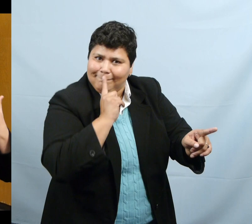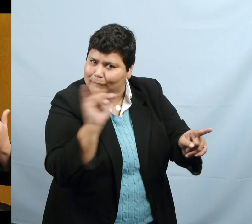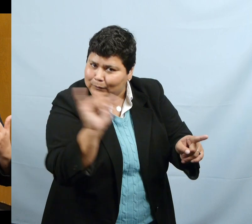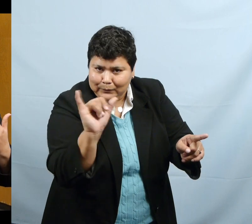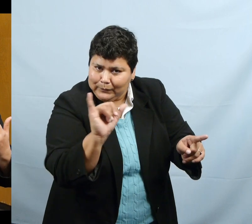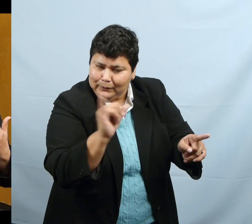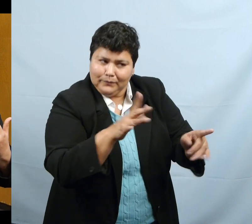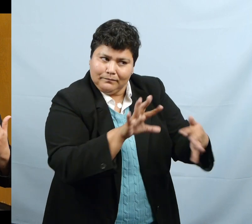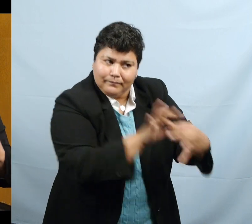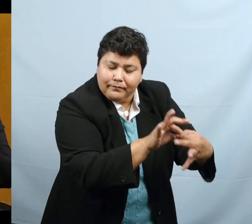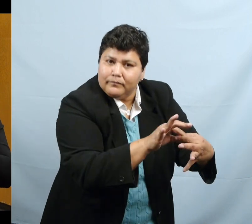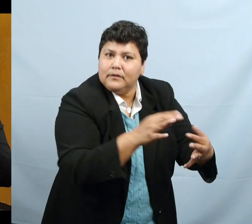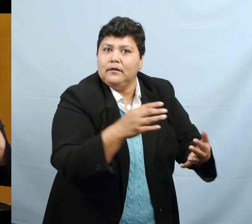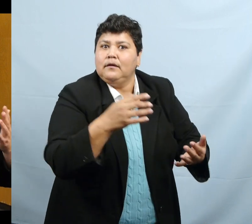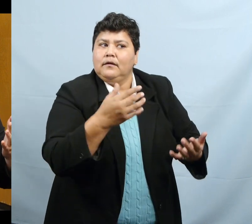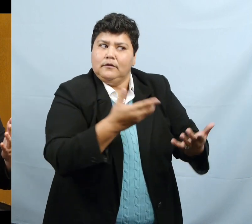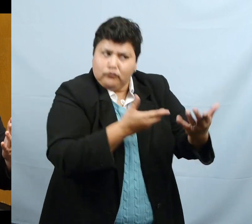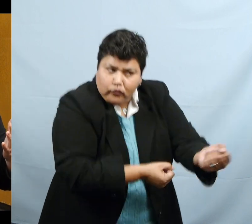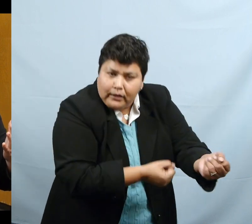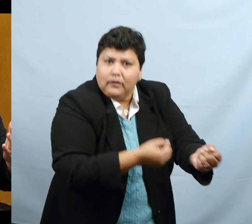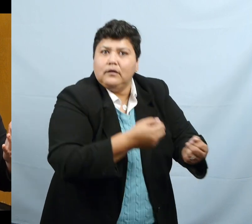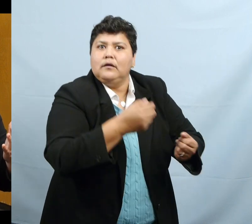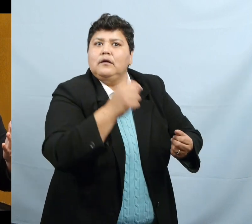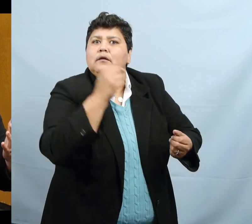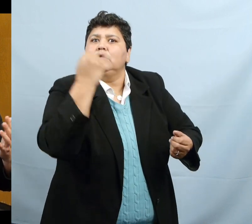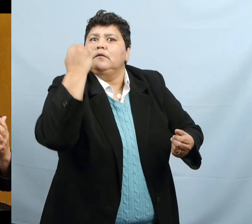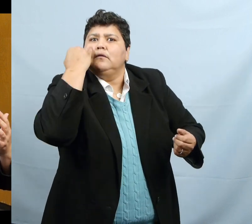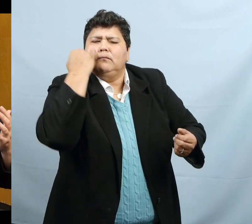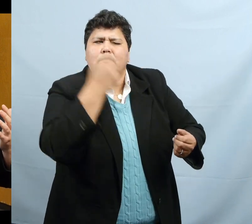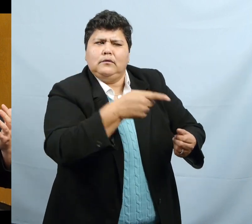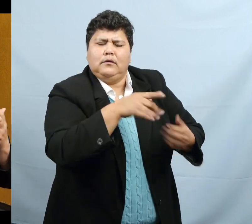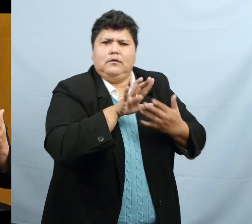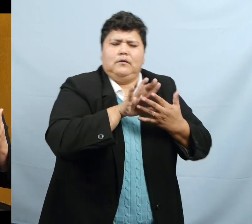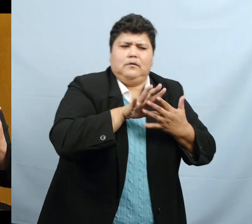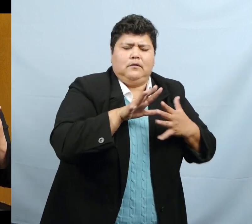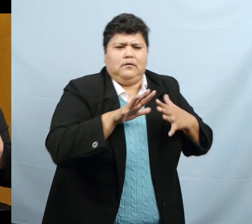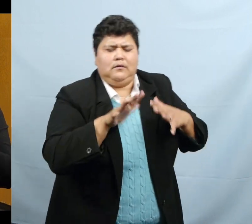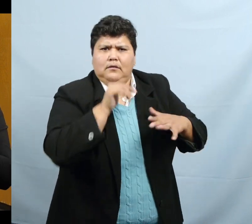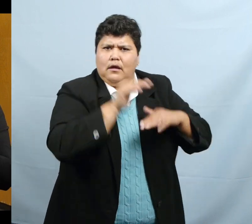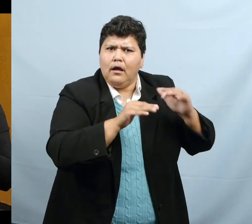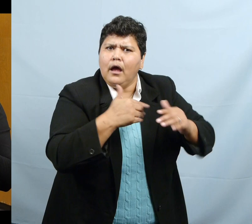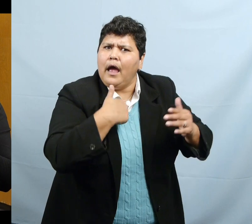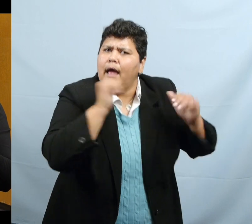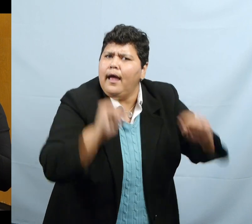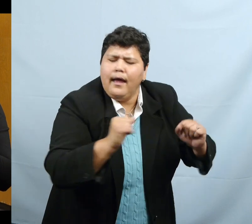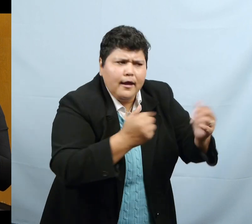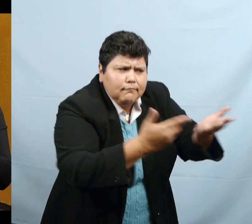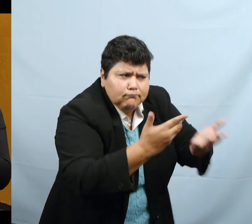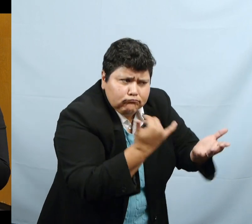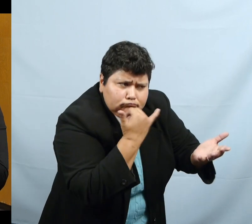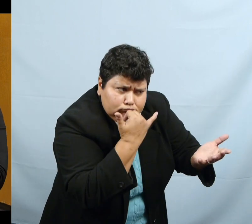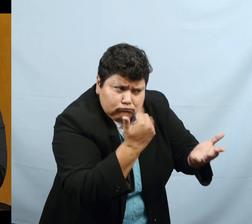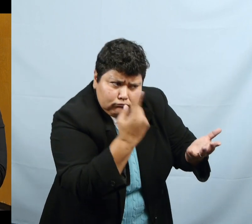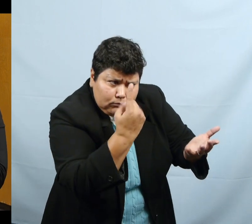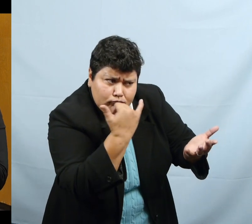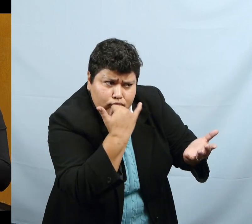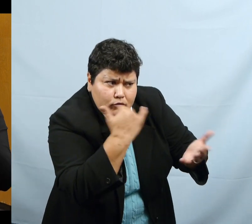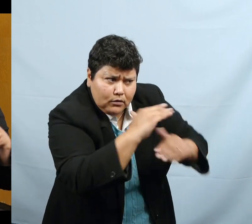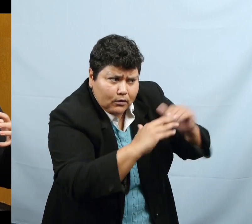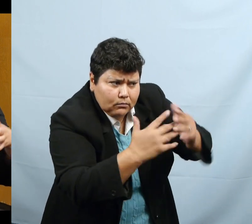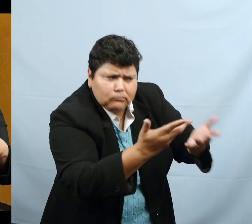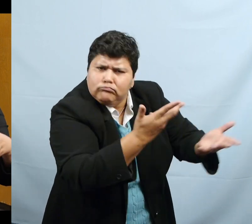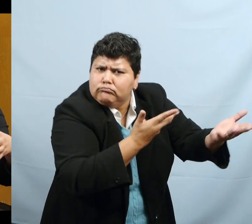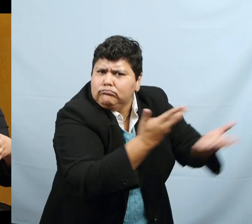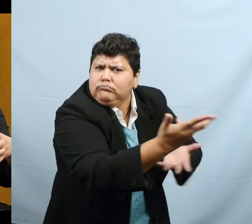come on, tell me, is there anything you're not comfortable with? So I guess with all of the members